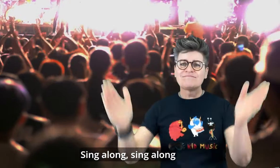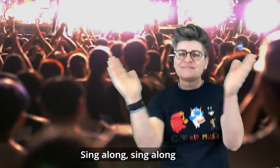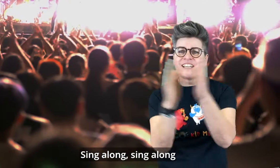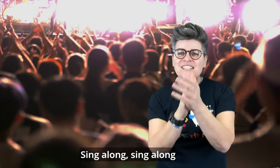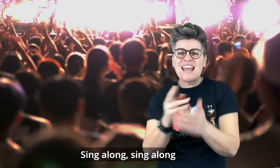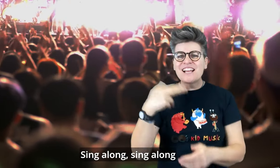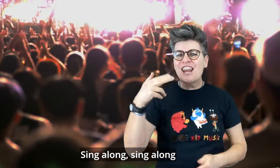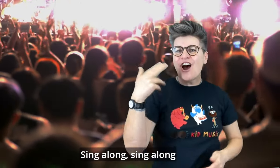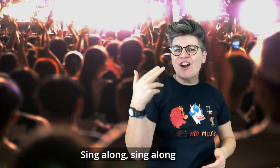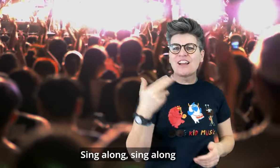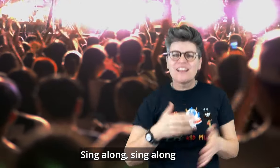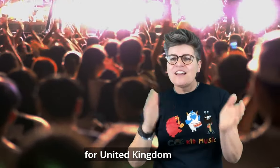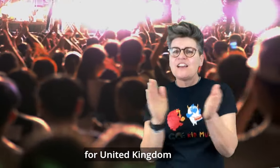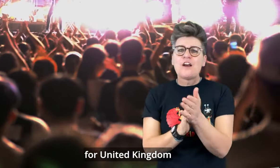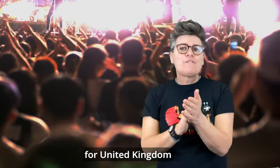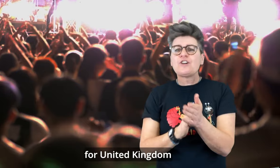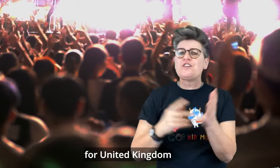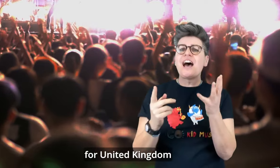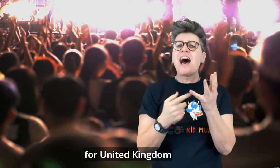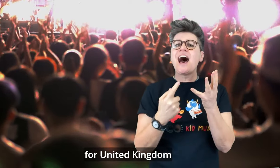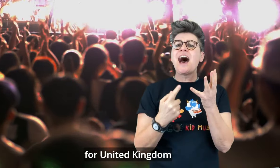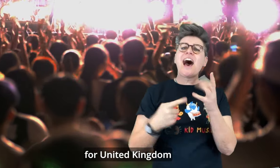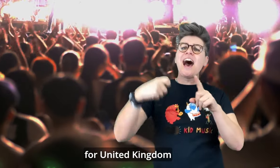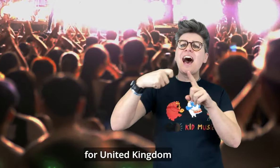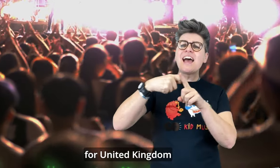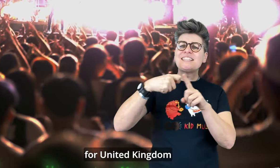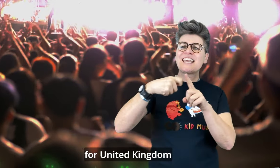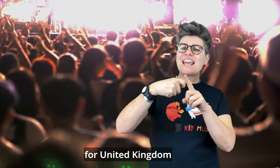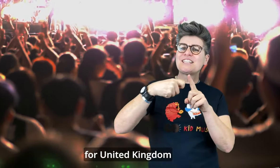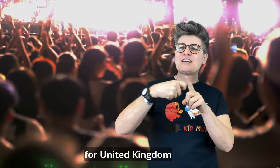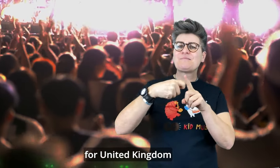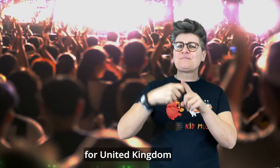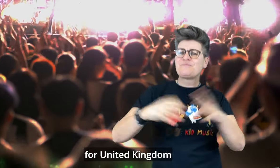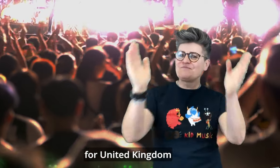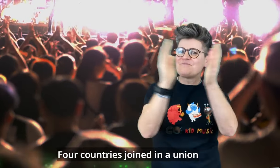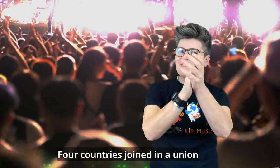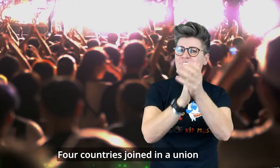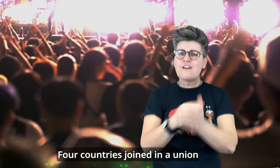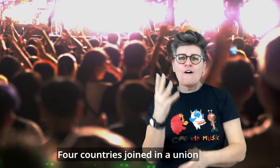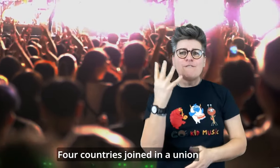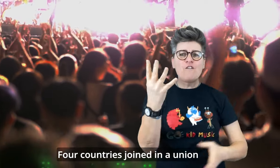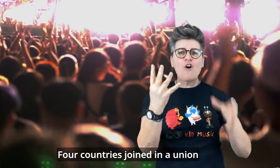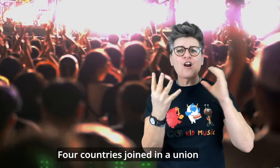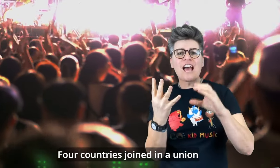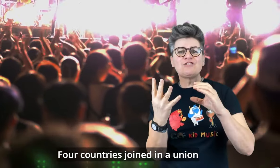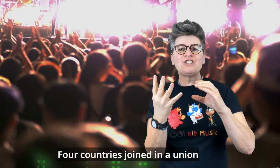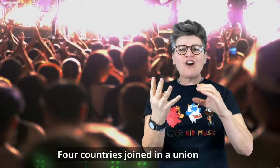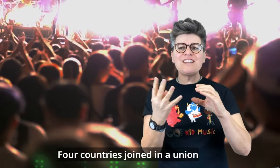sing along For United Kingdom Four countries joined